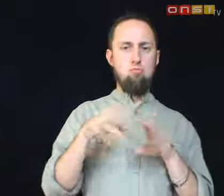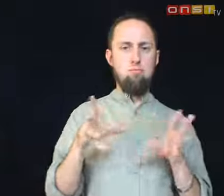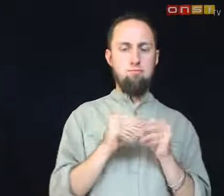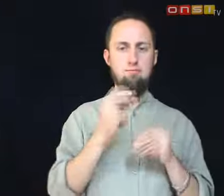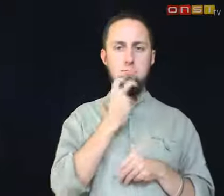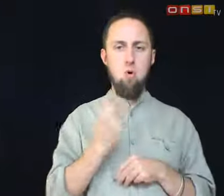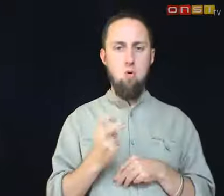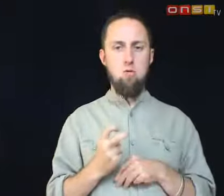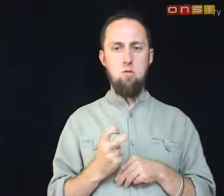Perfect.